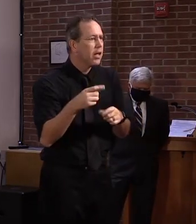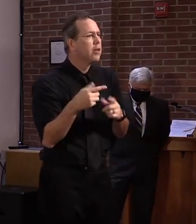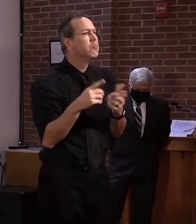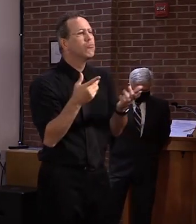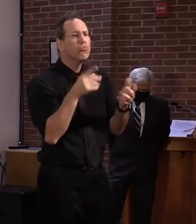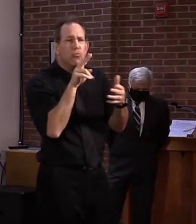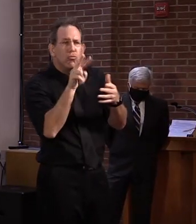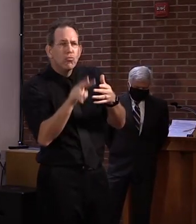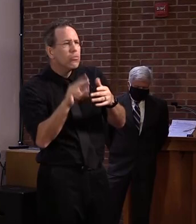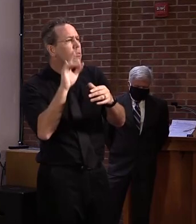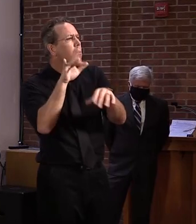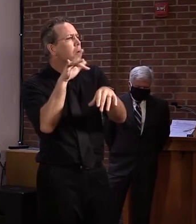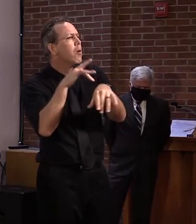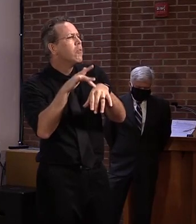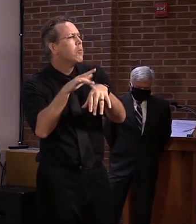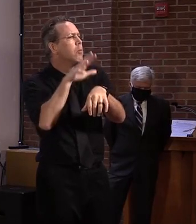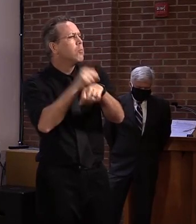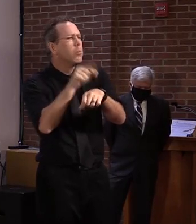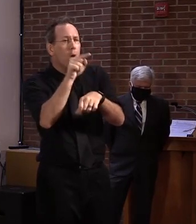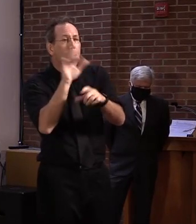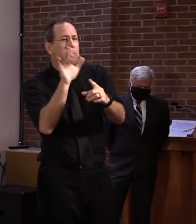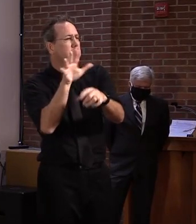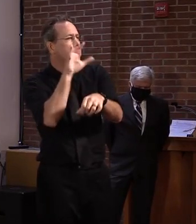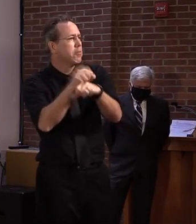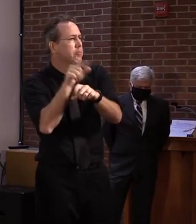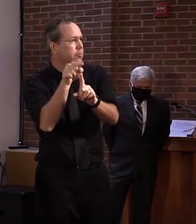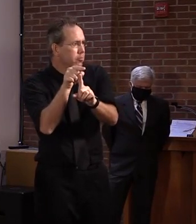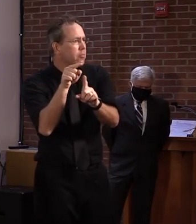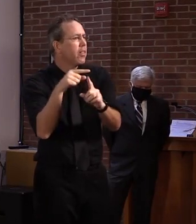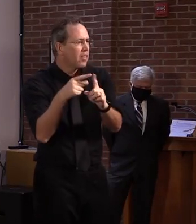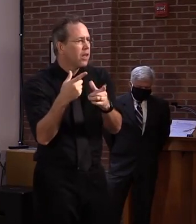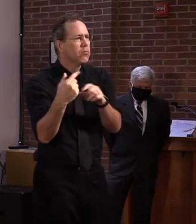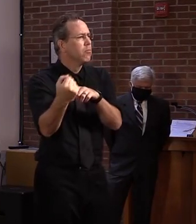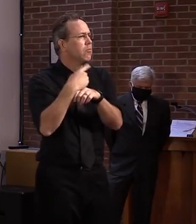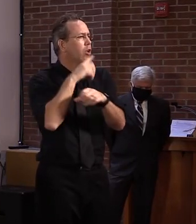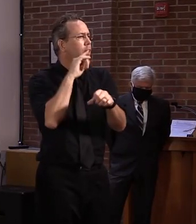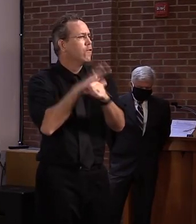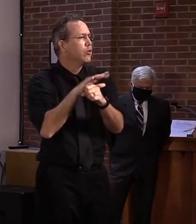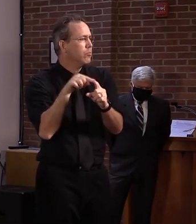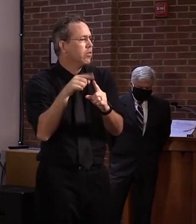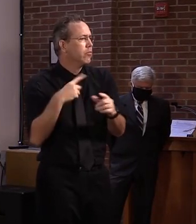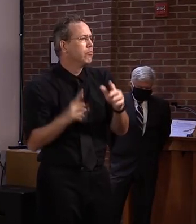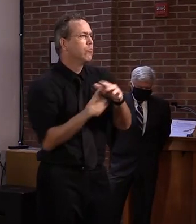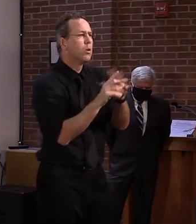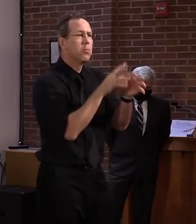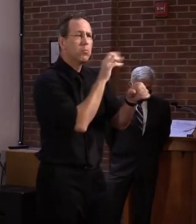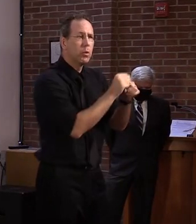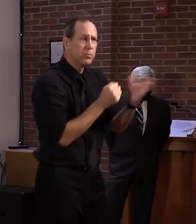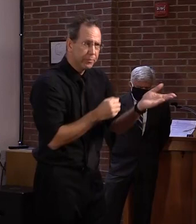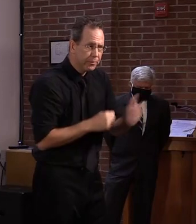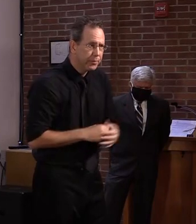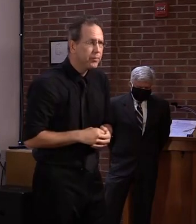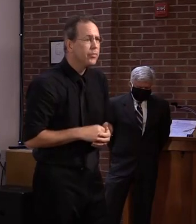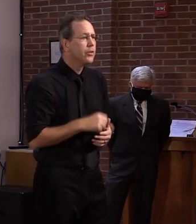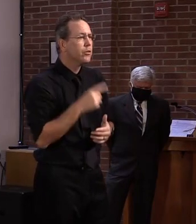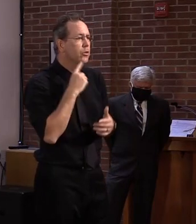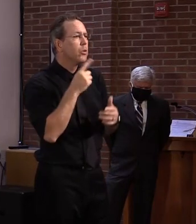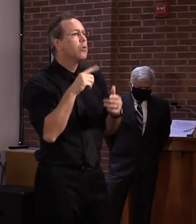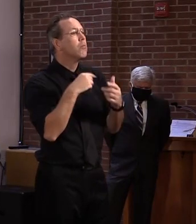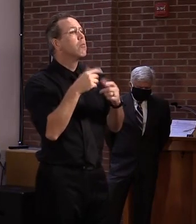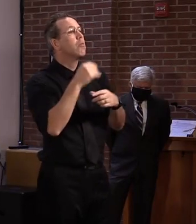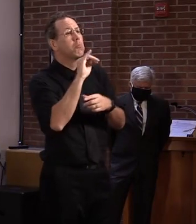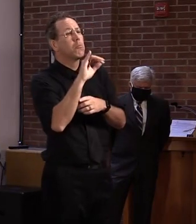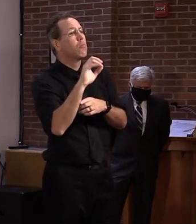an appointment at one of those locations. The week of August 31st, we will be establishing new